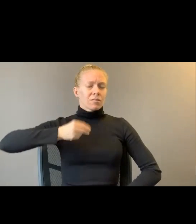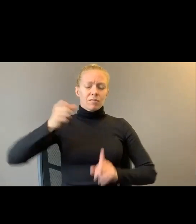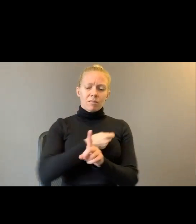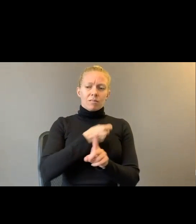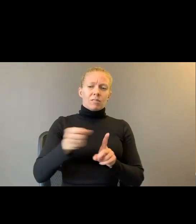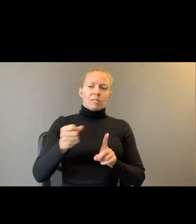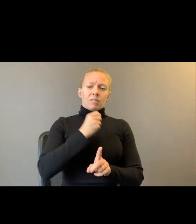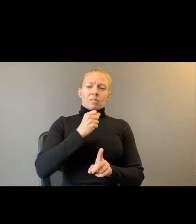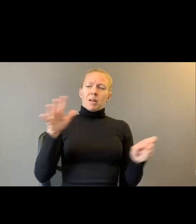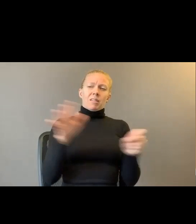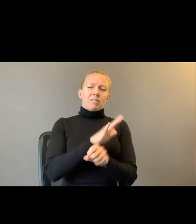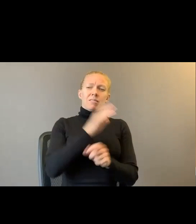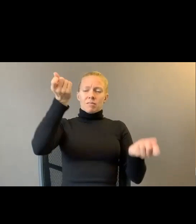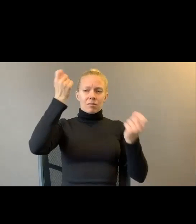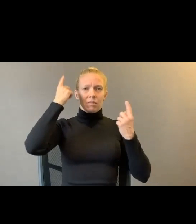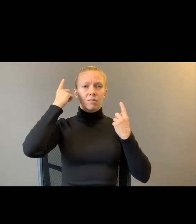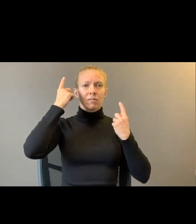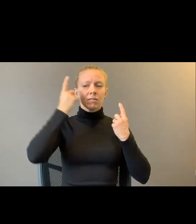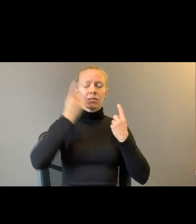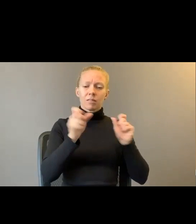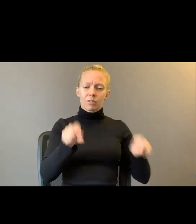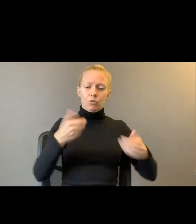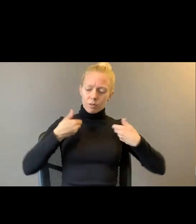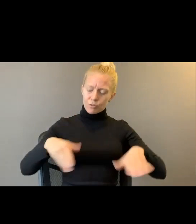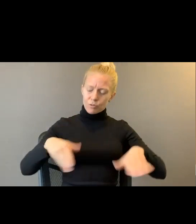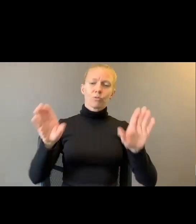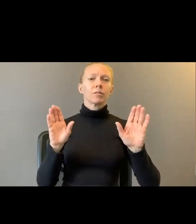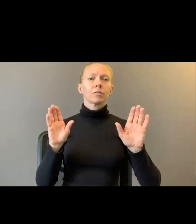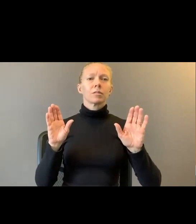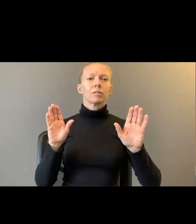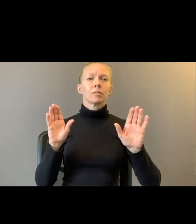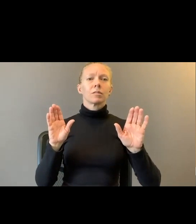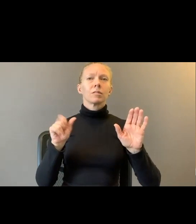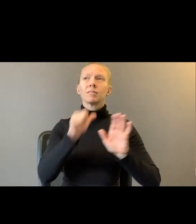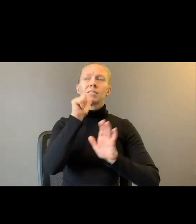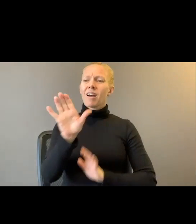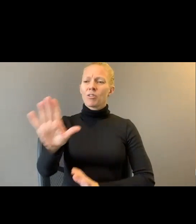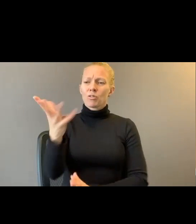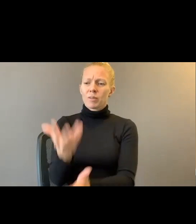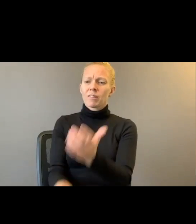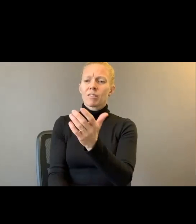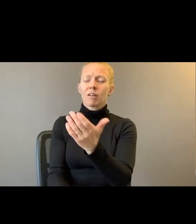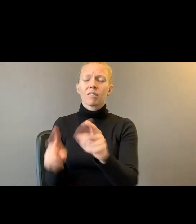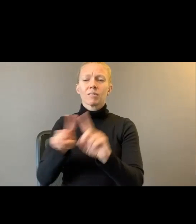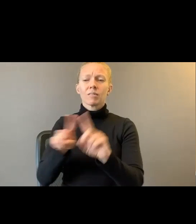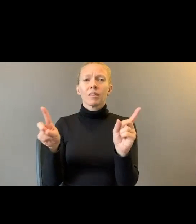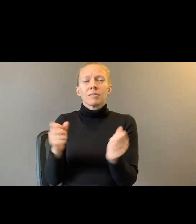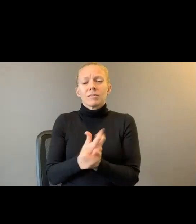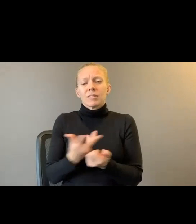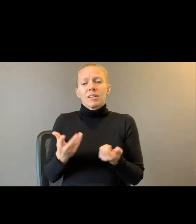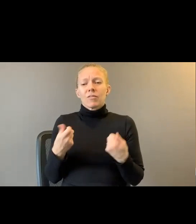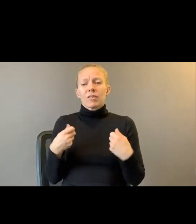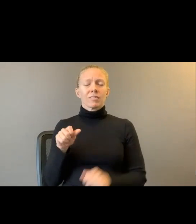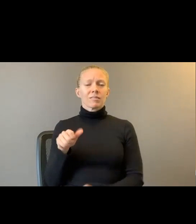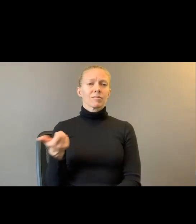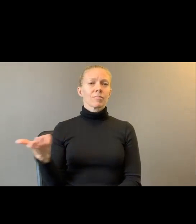so that you might surrender. Not her being gone, but everything else. The world